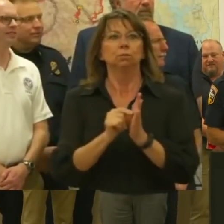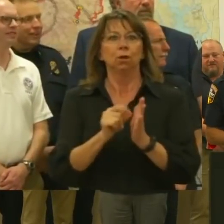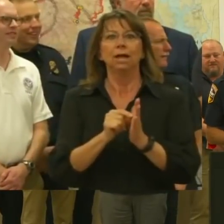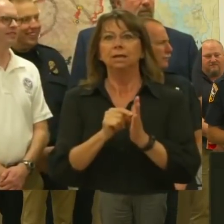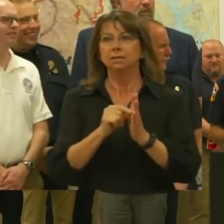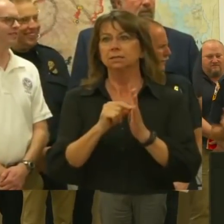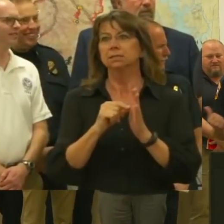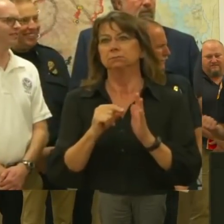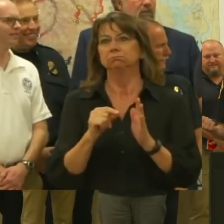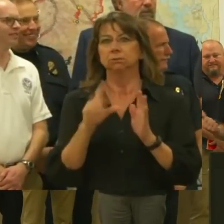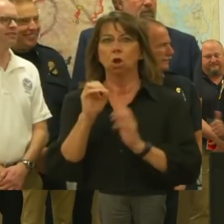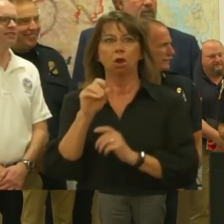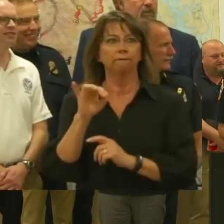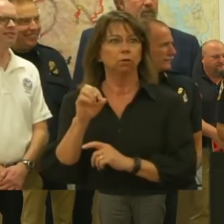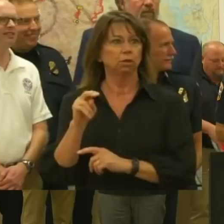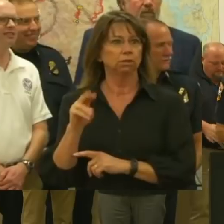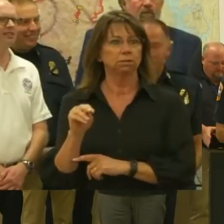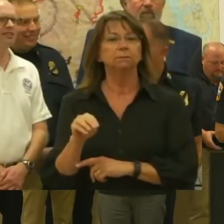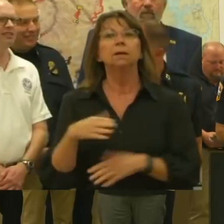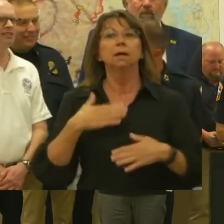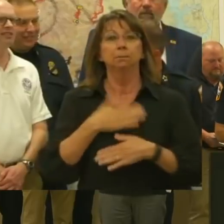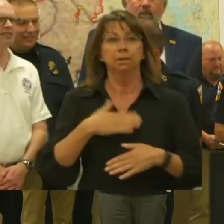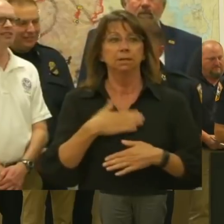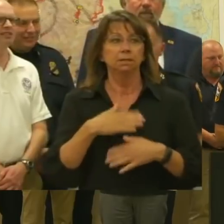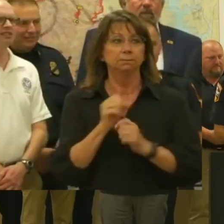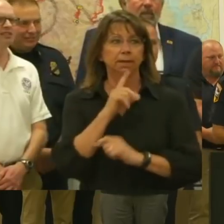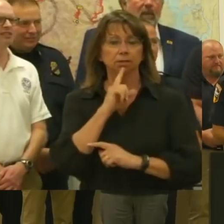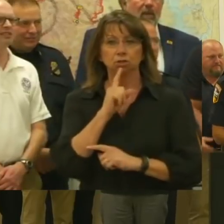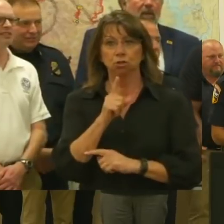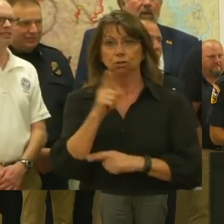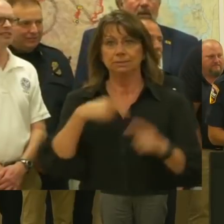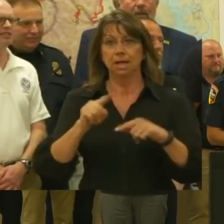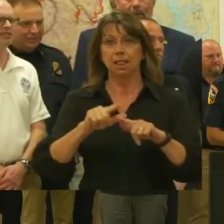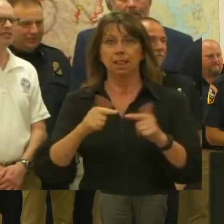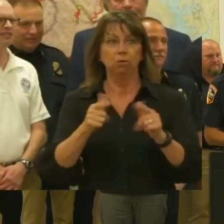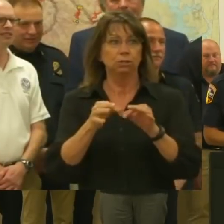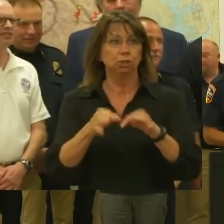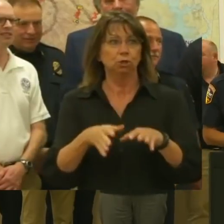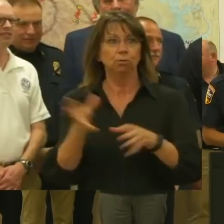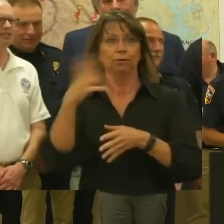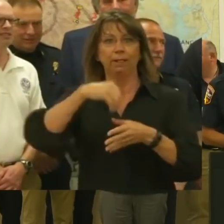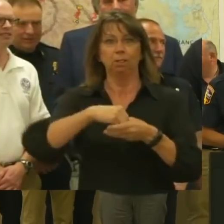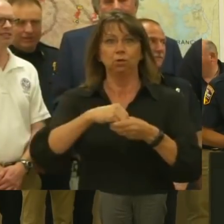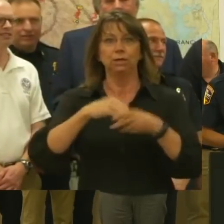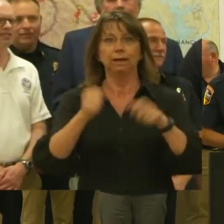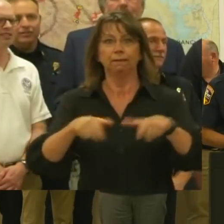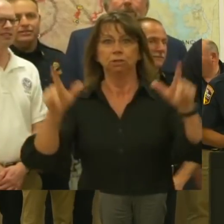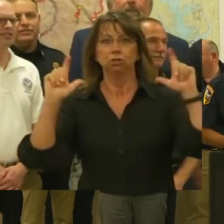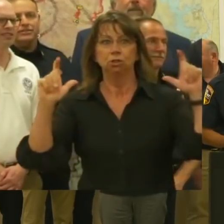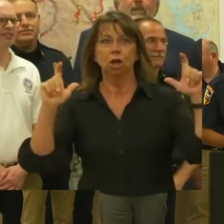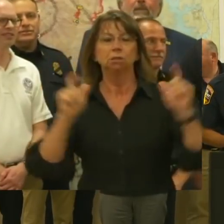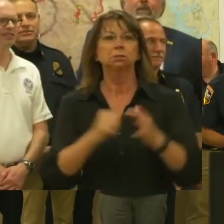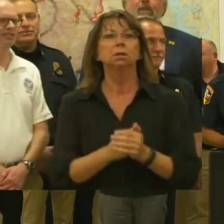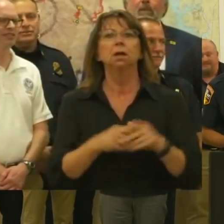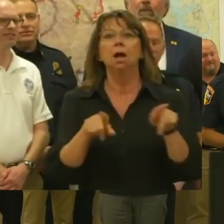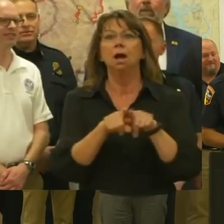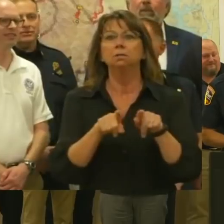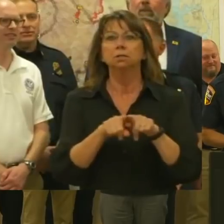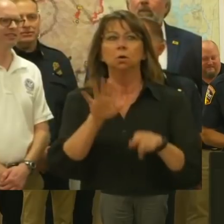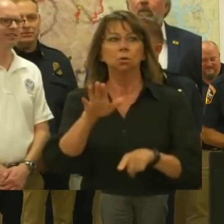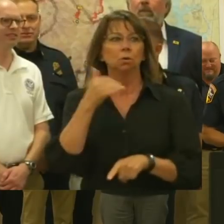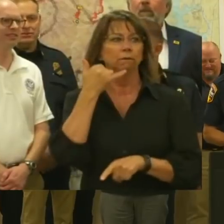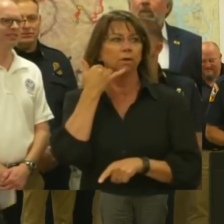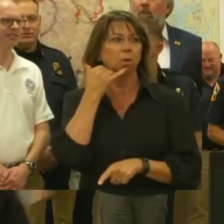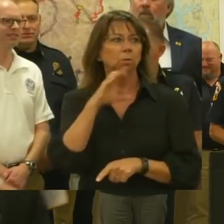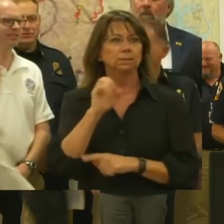for all cameras here, please include the sign language interpreters in all of your shots. Secondly, please silence any cell phones